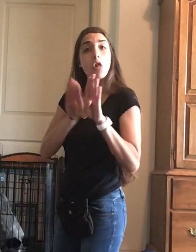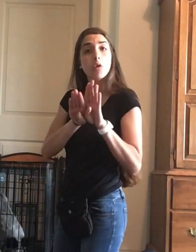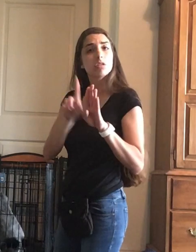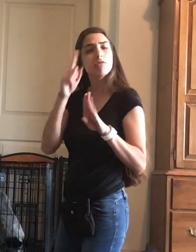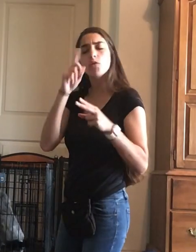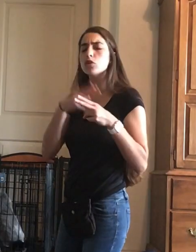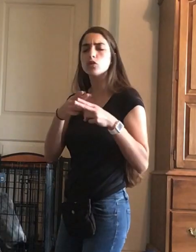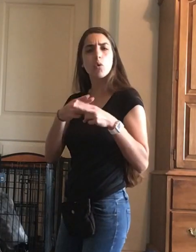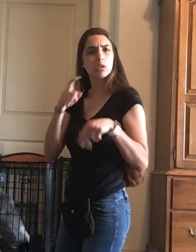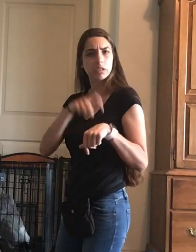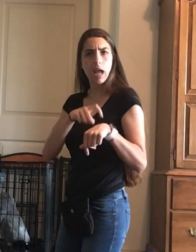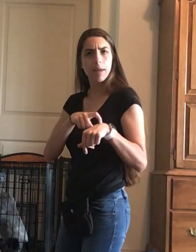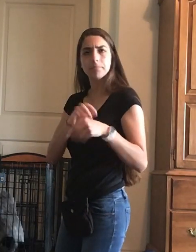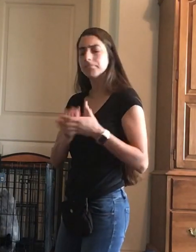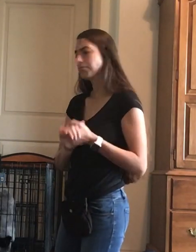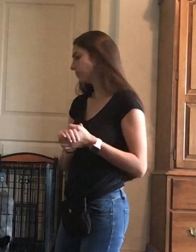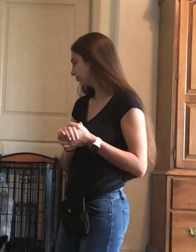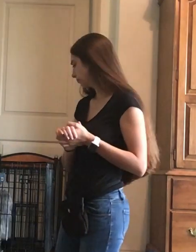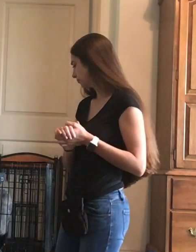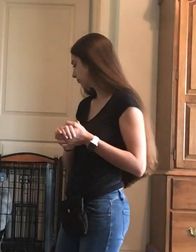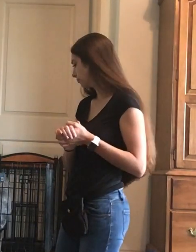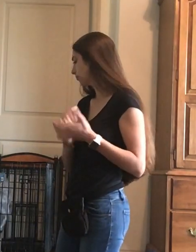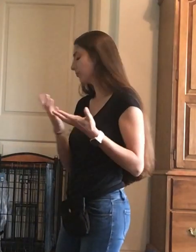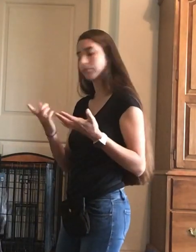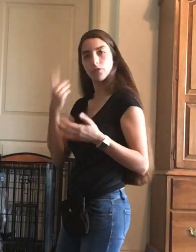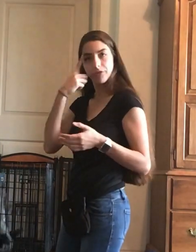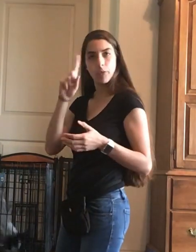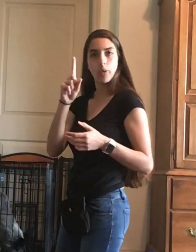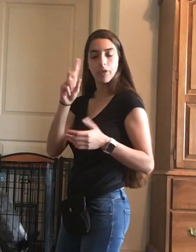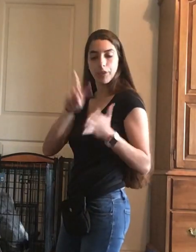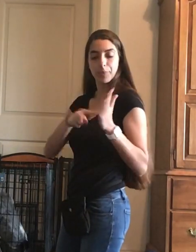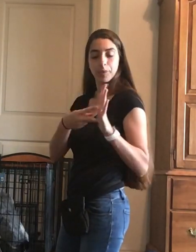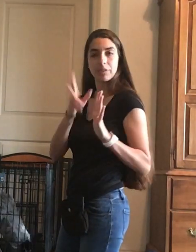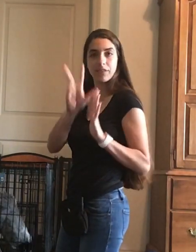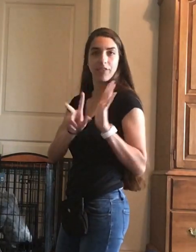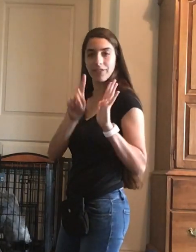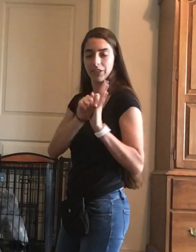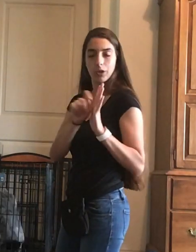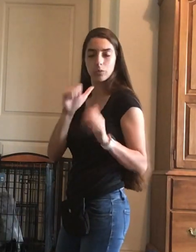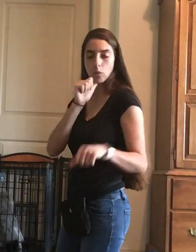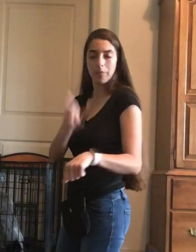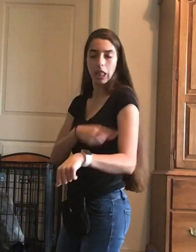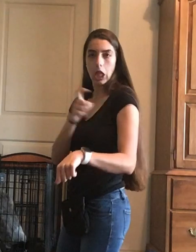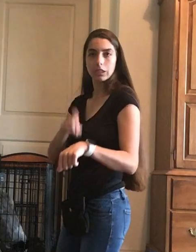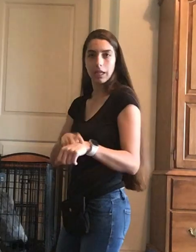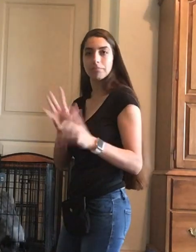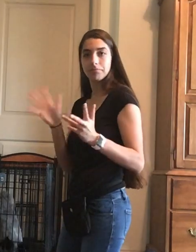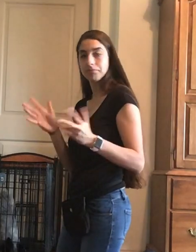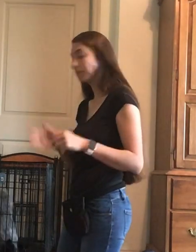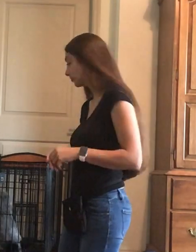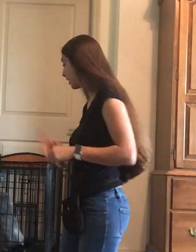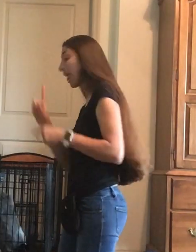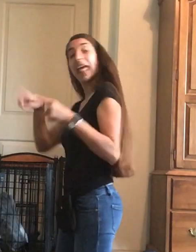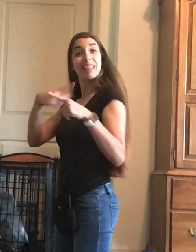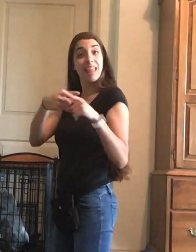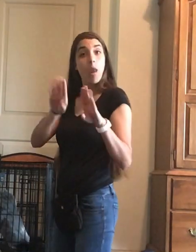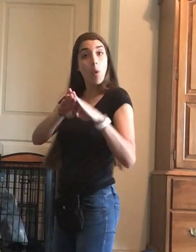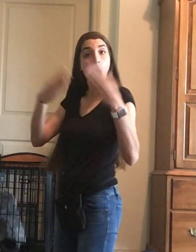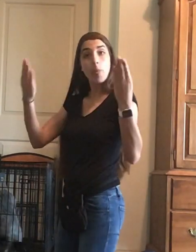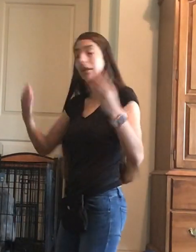I would close the door for a short amount of time. For the purpose of this video, it's not going to be a long time, and then